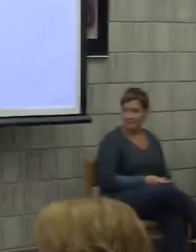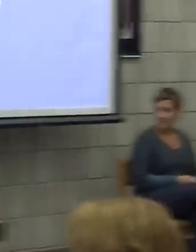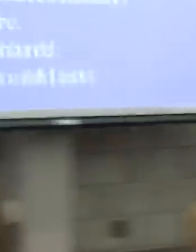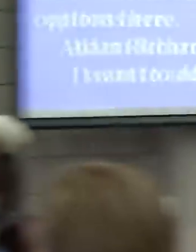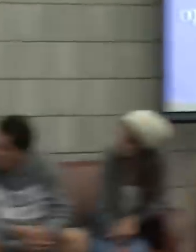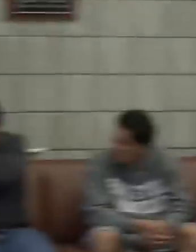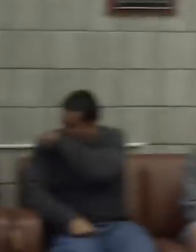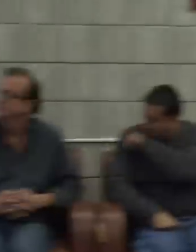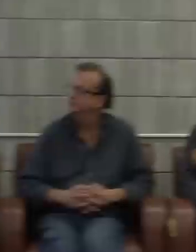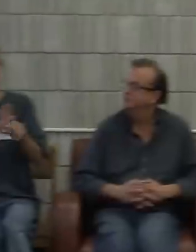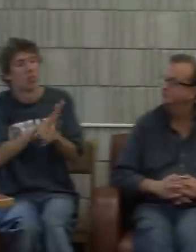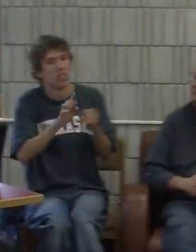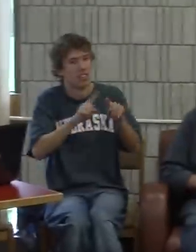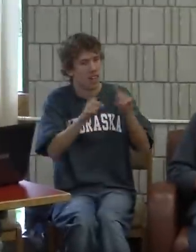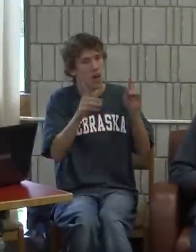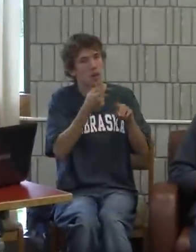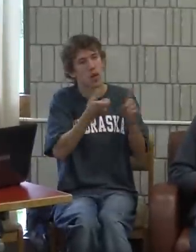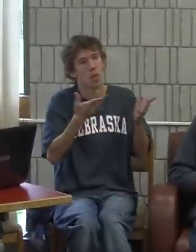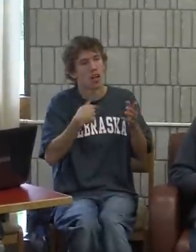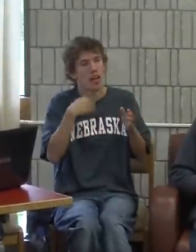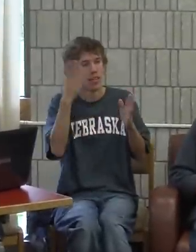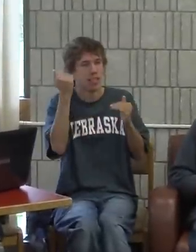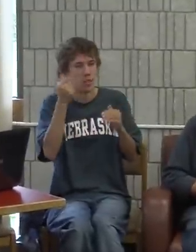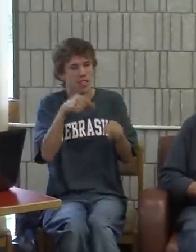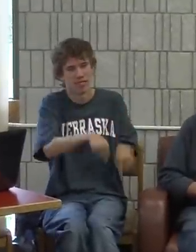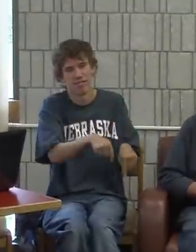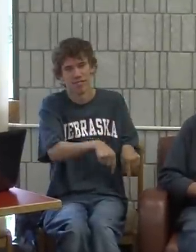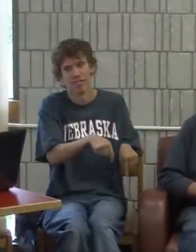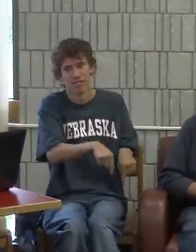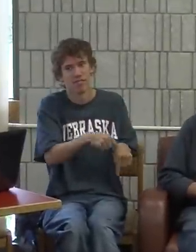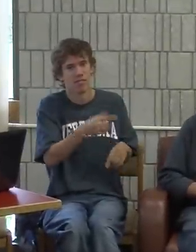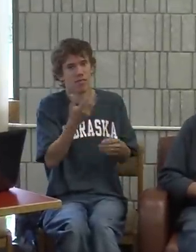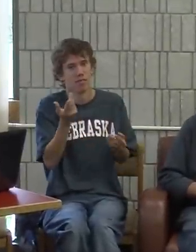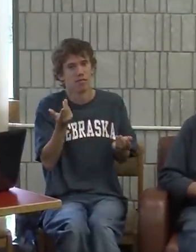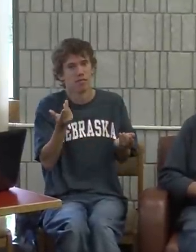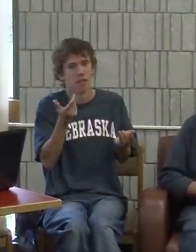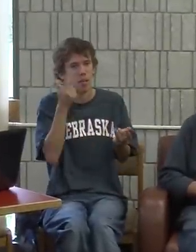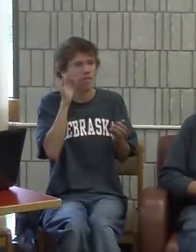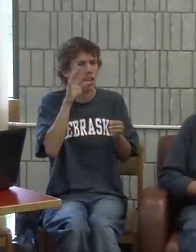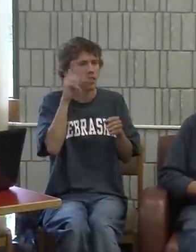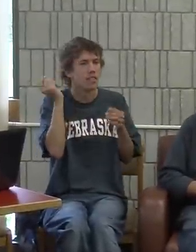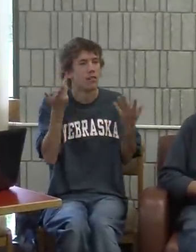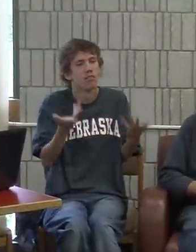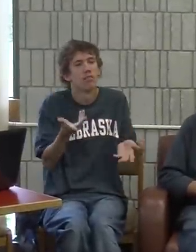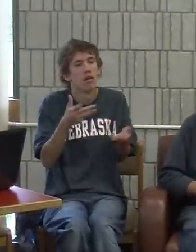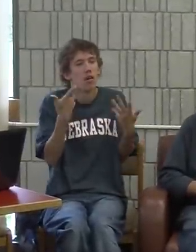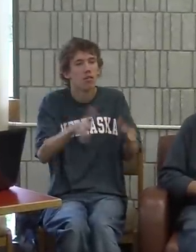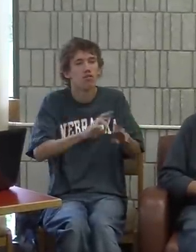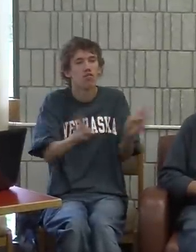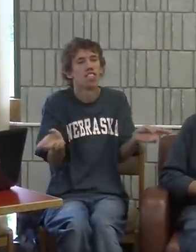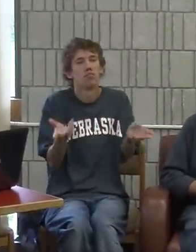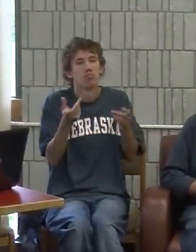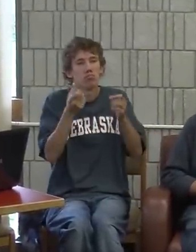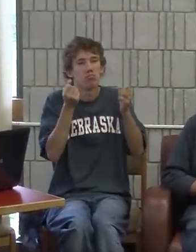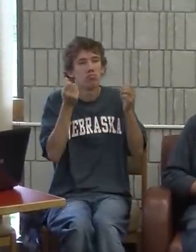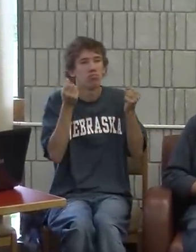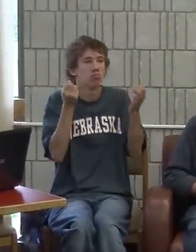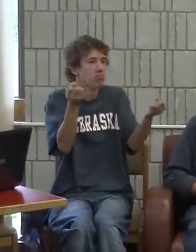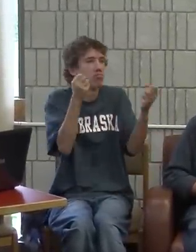From my experience at Gallaudet University, which is completely different than here, at Gallaudet they have